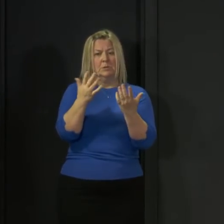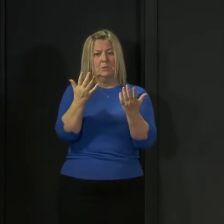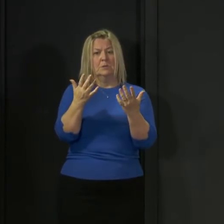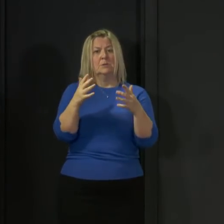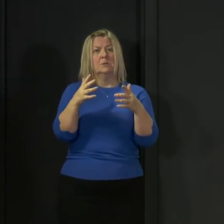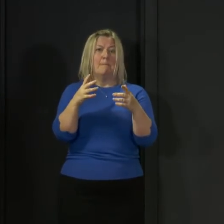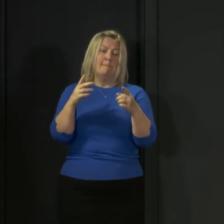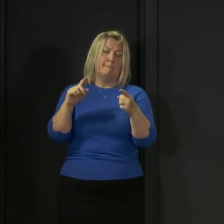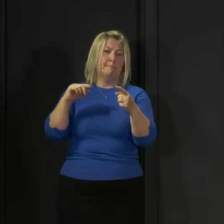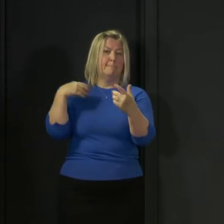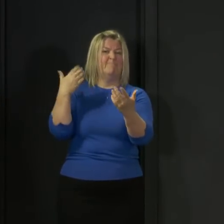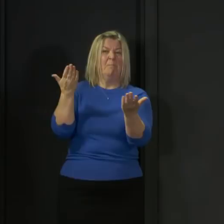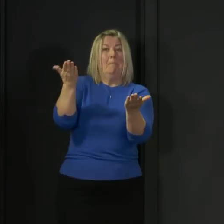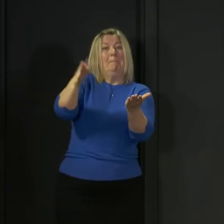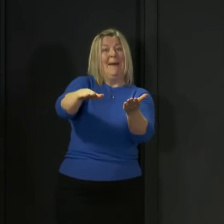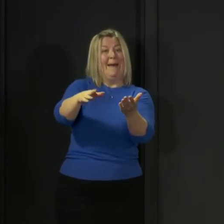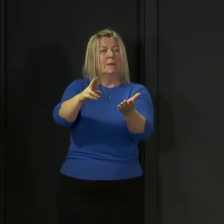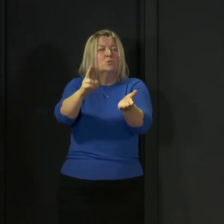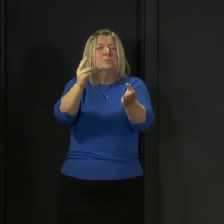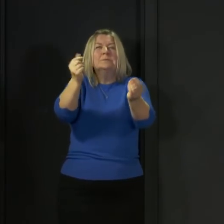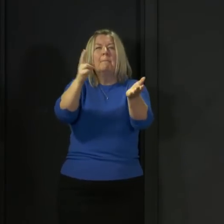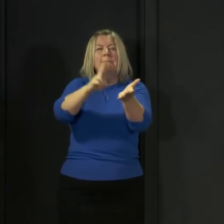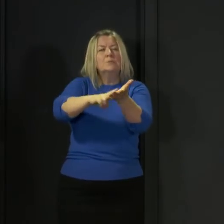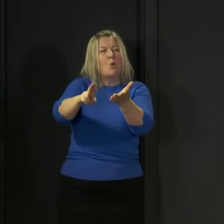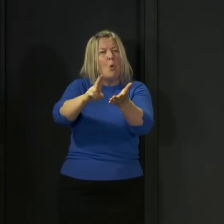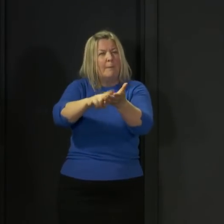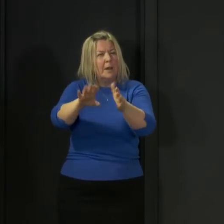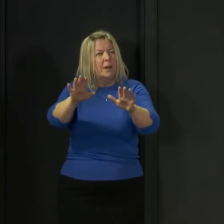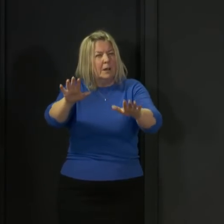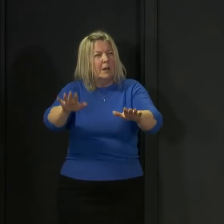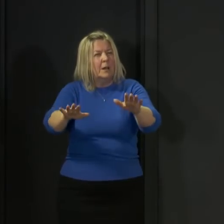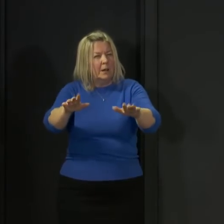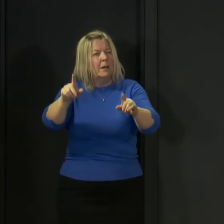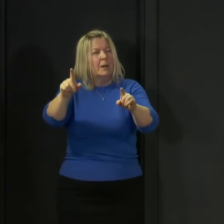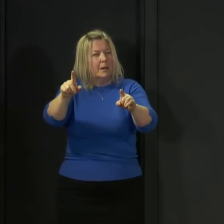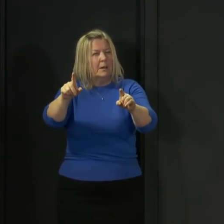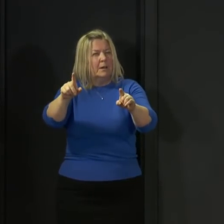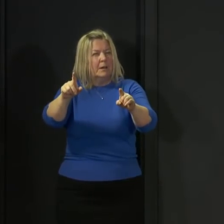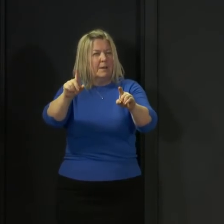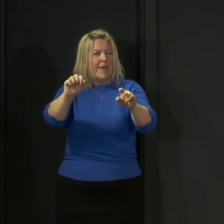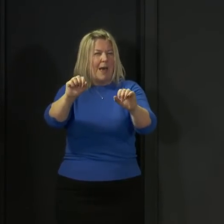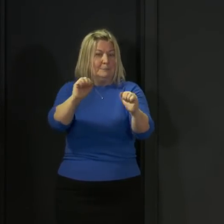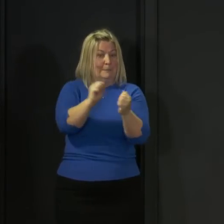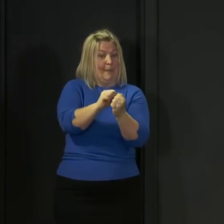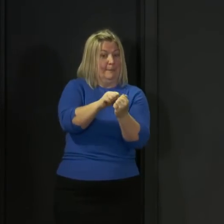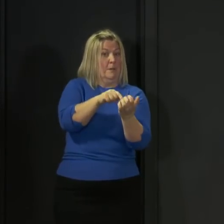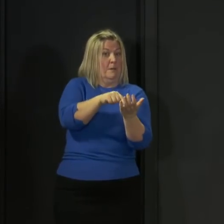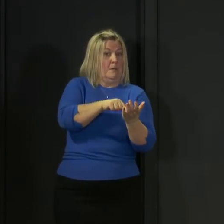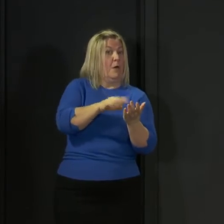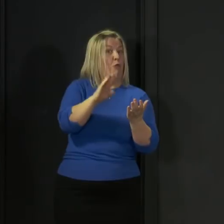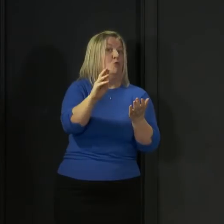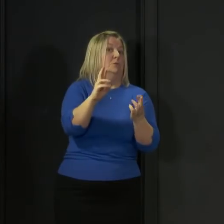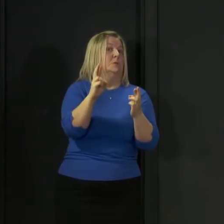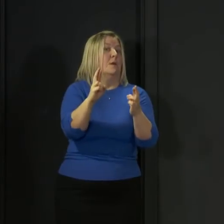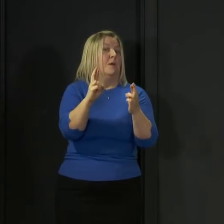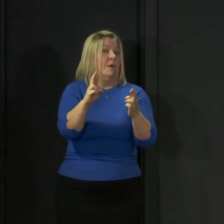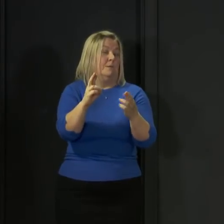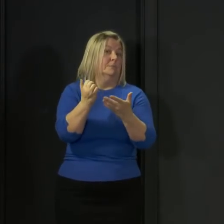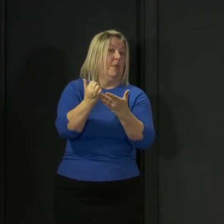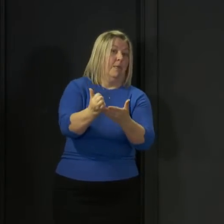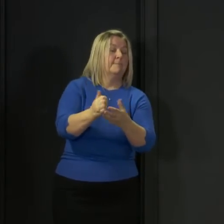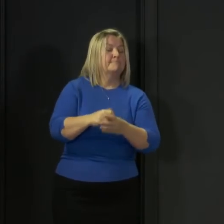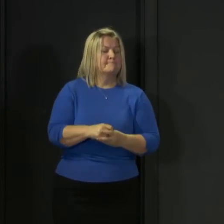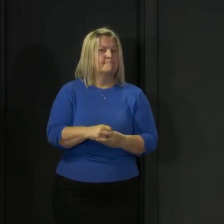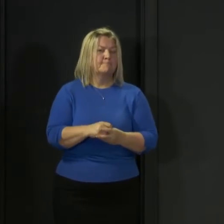back to something that is more like normality. And one of the things that I think is really important, there is understandably and rightly